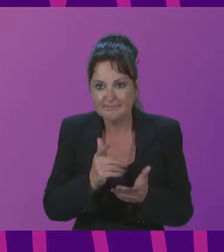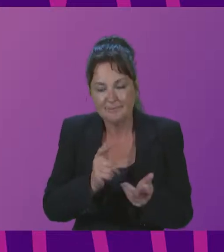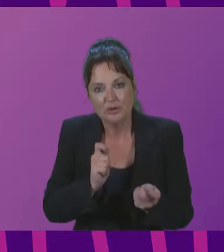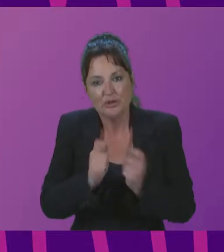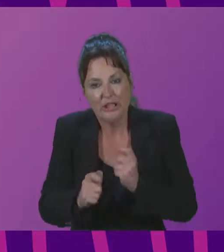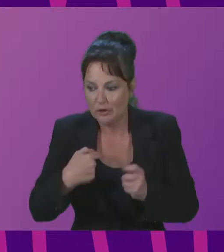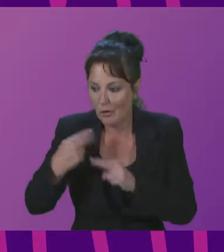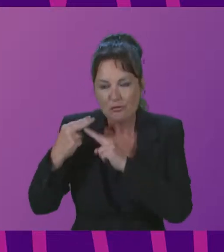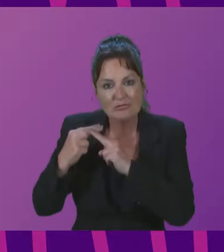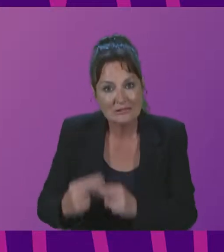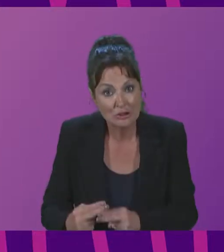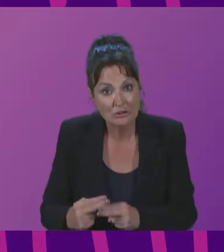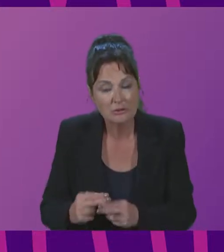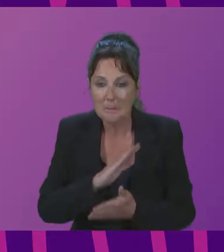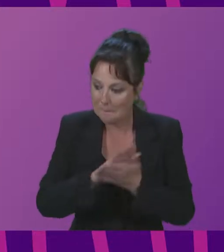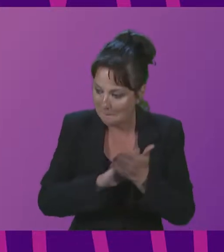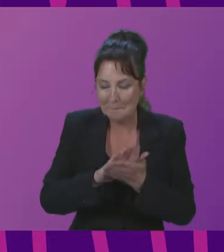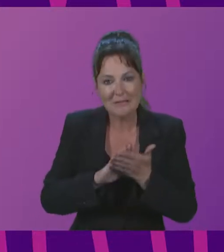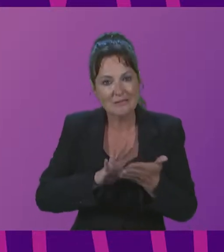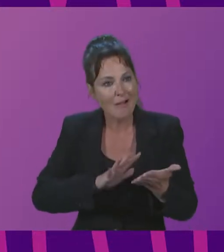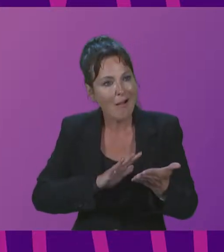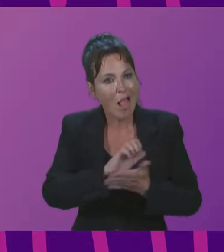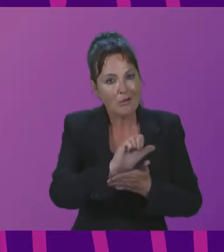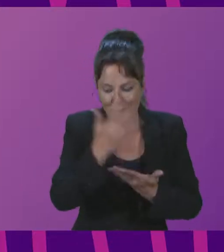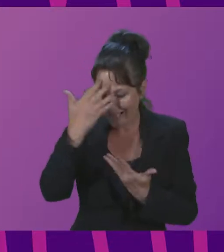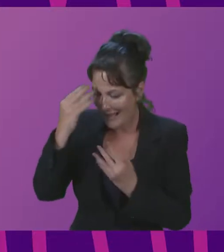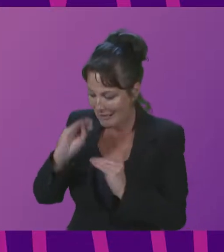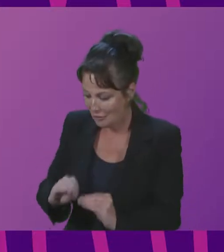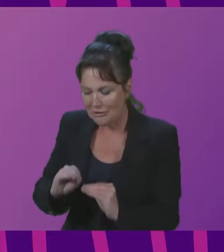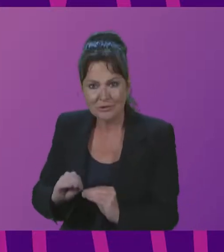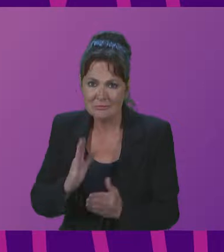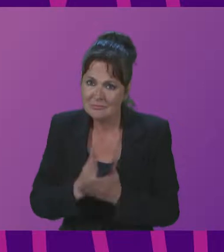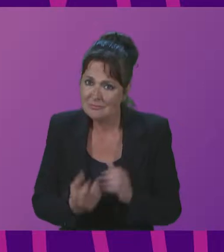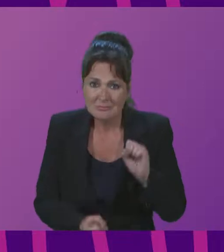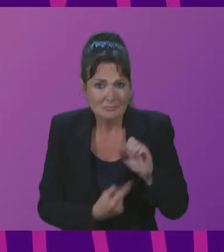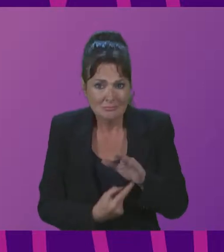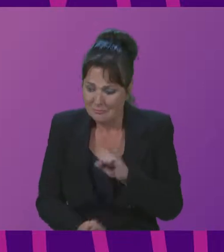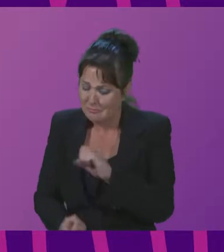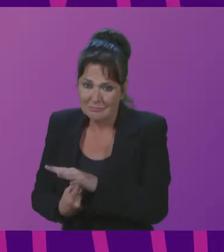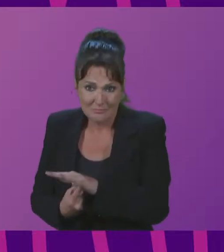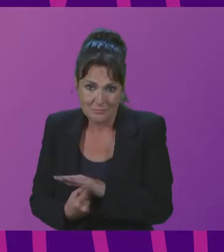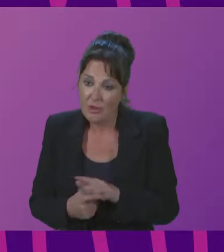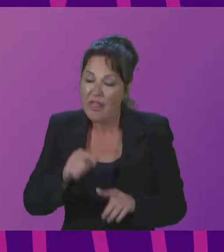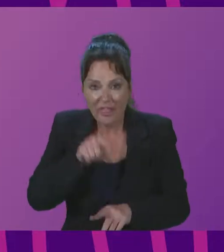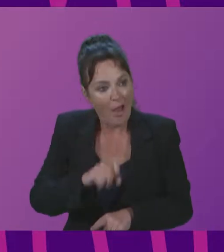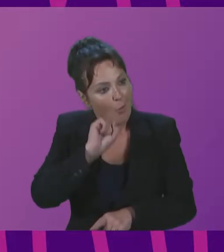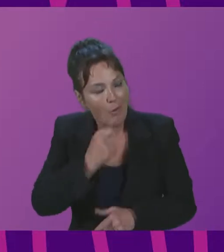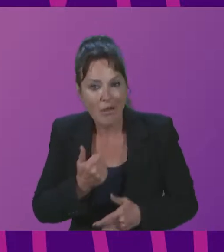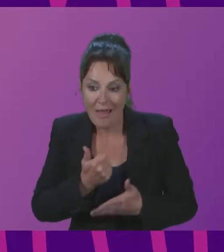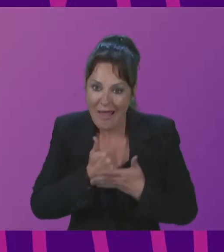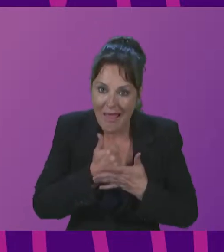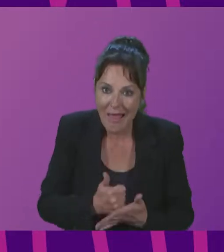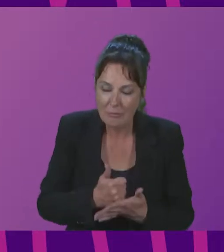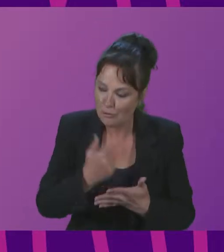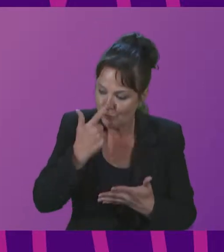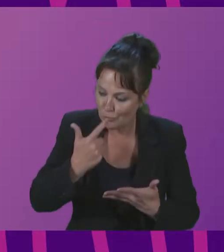Therefore, culture and education are major factors that will help us to